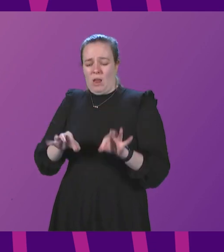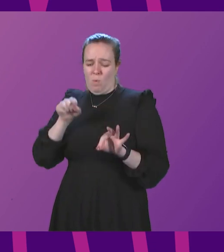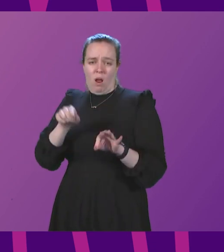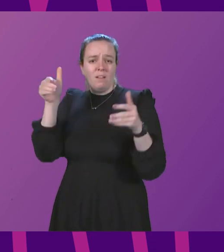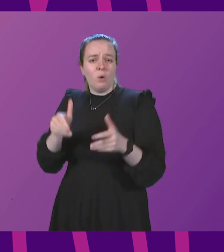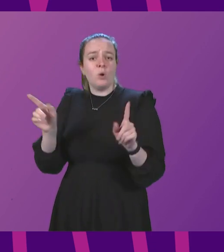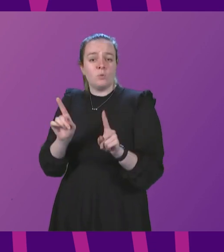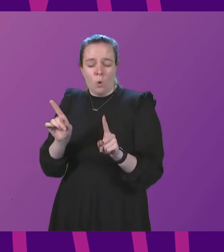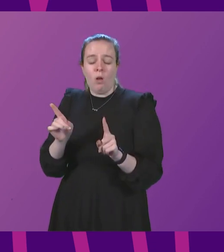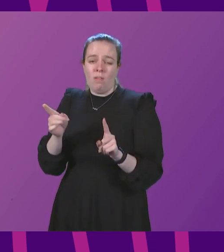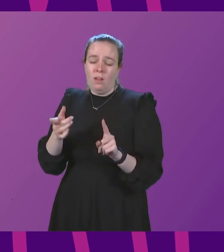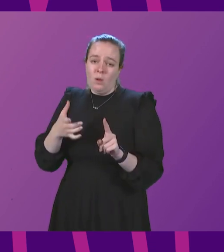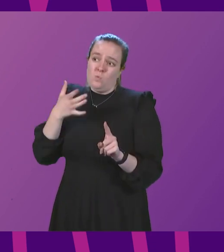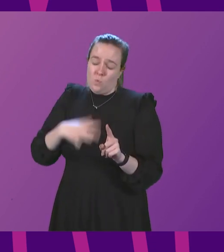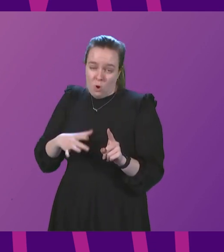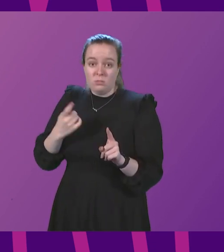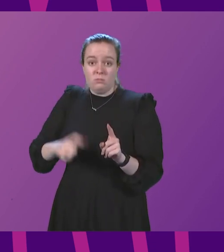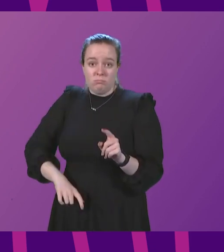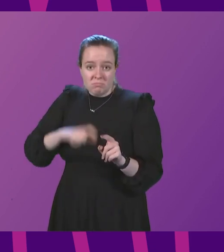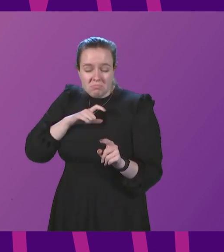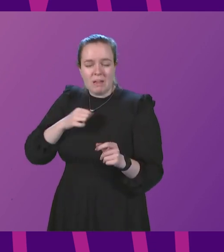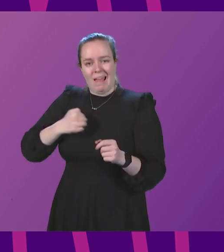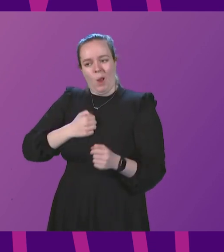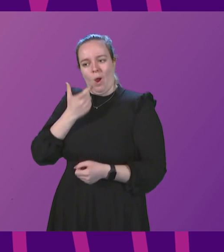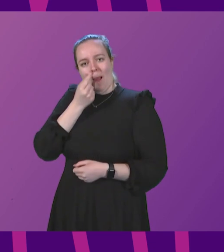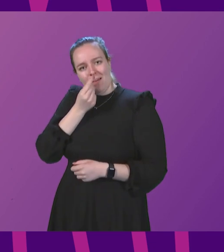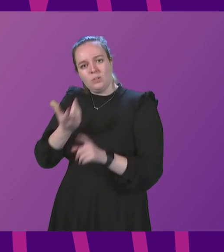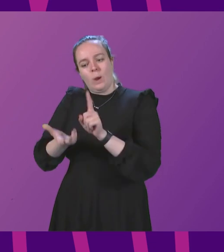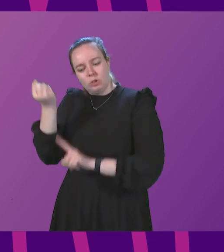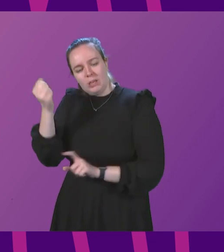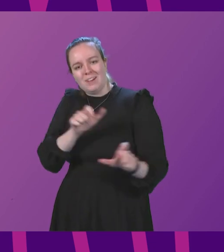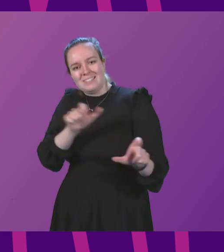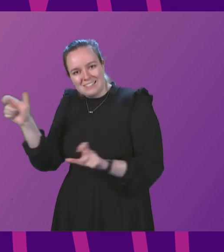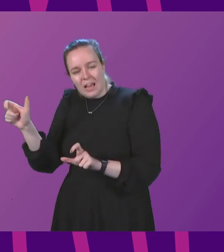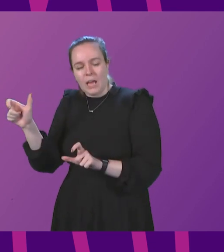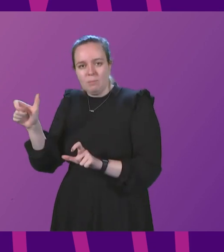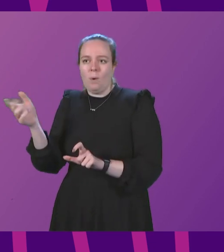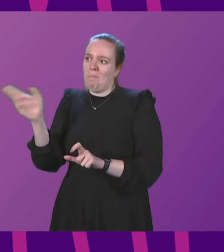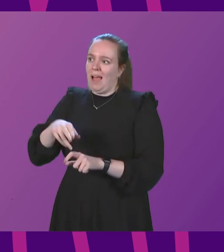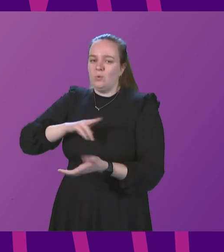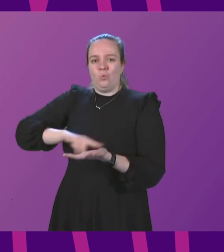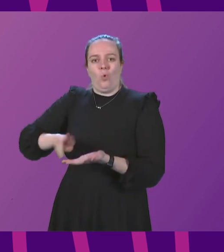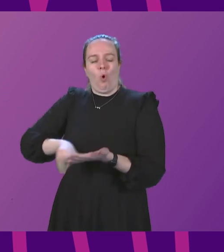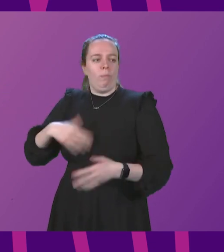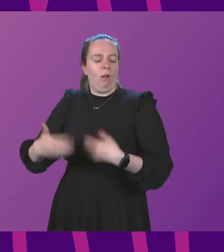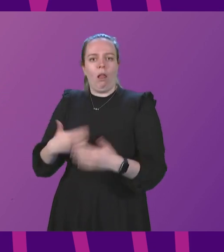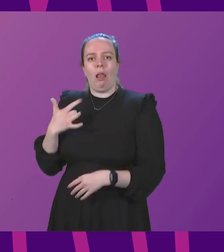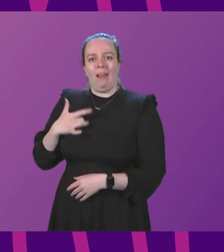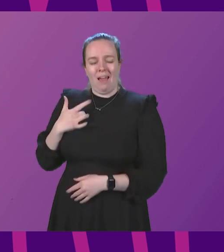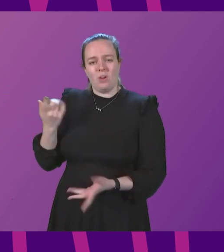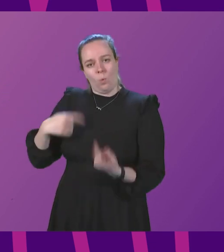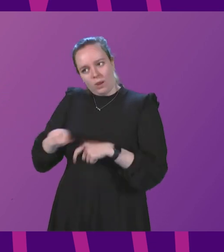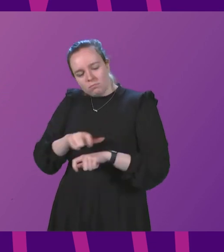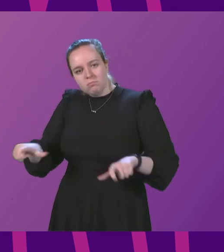desire for and increasing confidence in our ability to achieve a sustainable return to a normal way of life, even as we remain